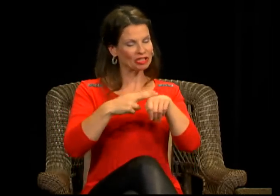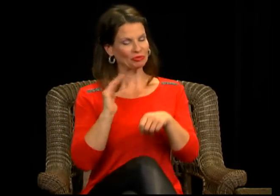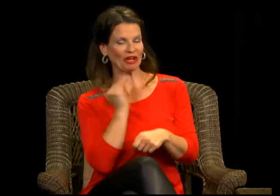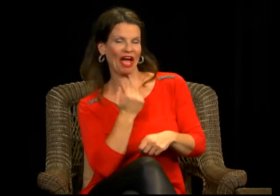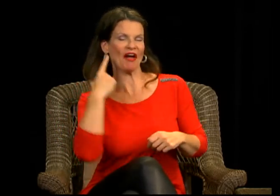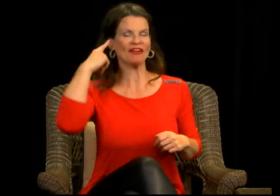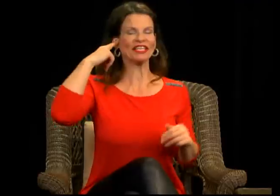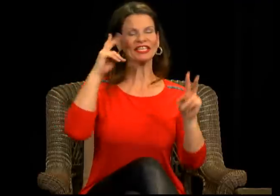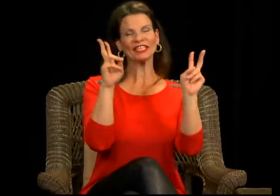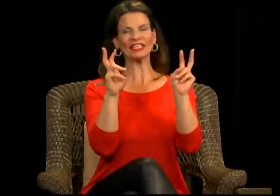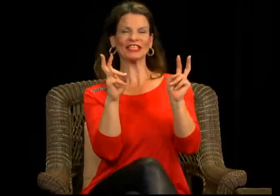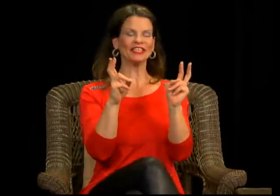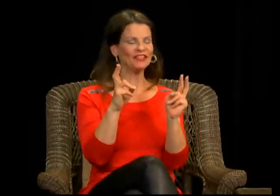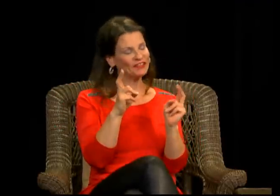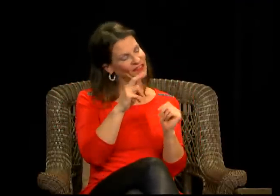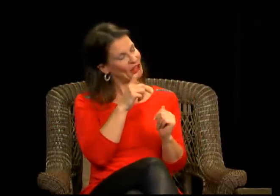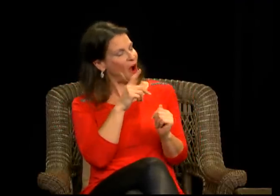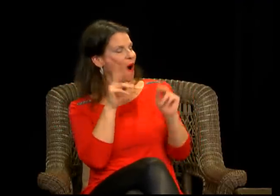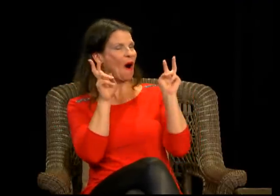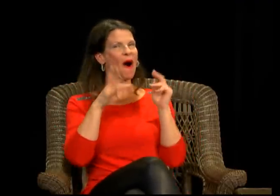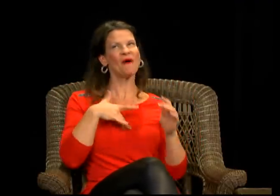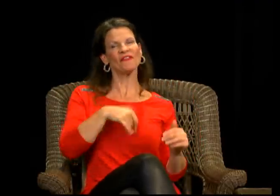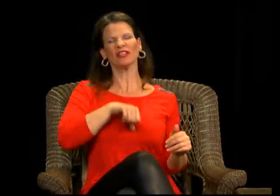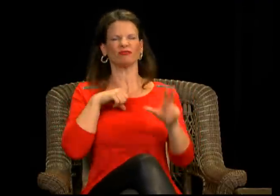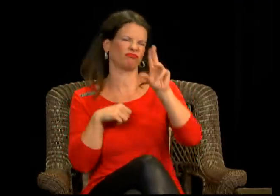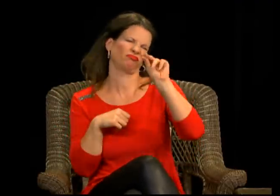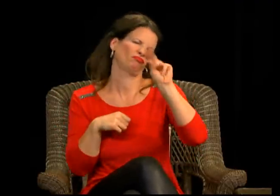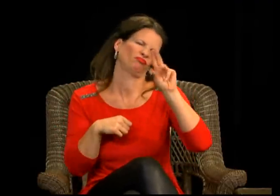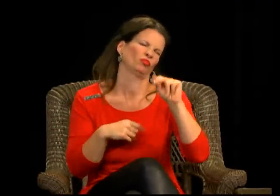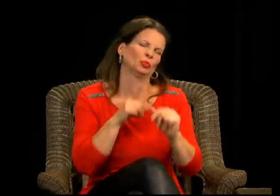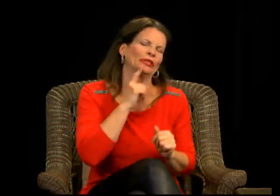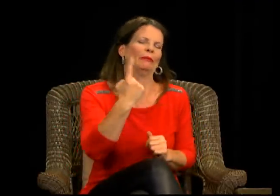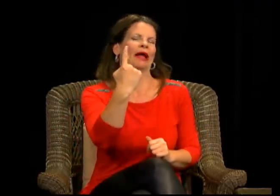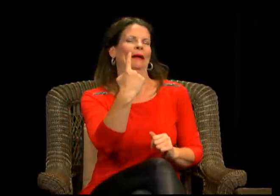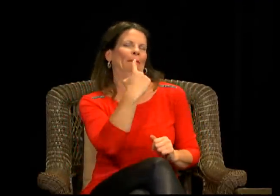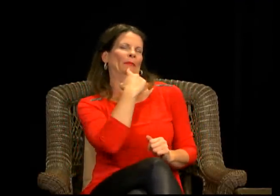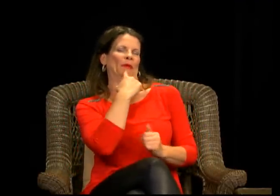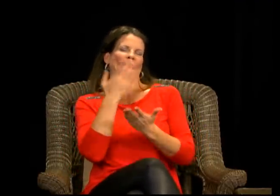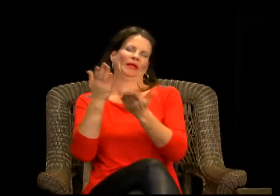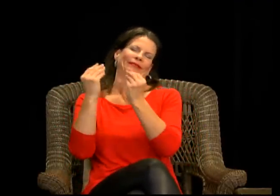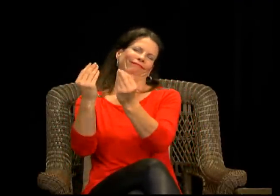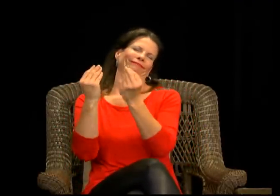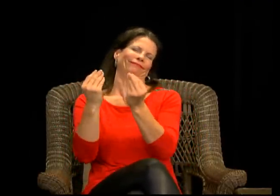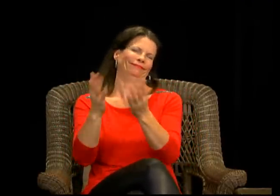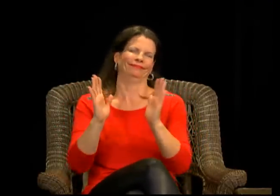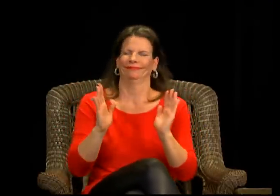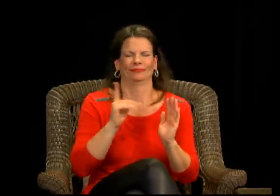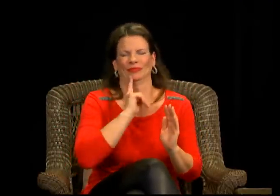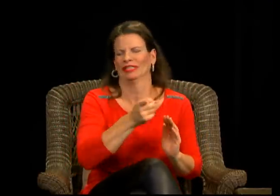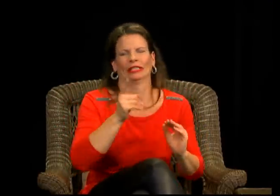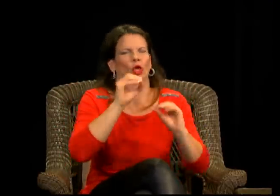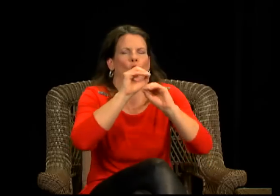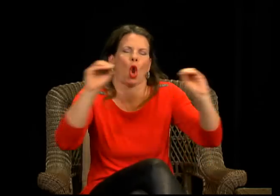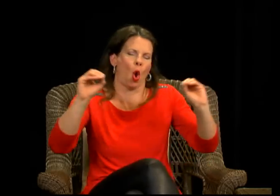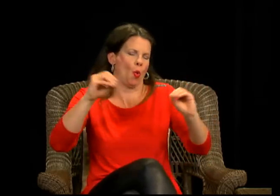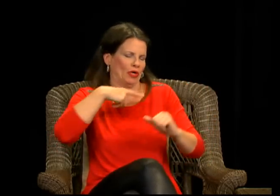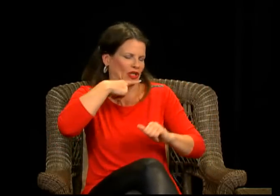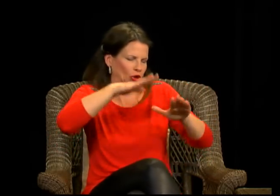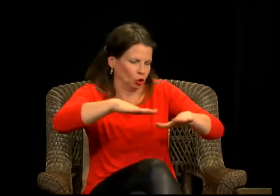was for him that he kind of was seen that way. Um, but you know, this is not something to be proud of that